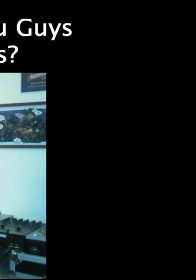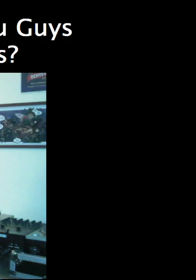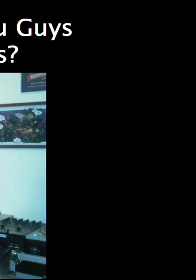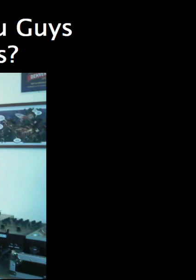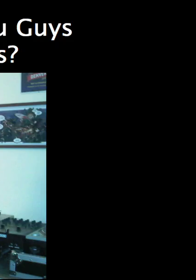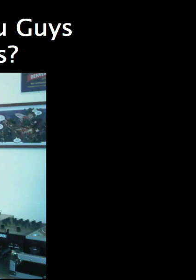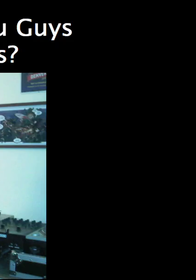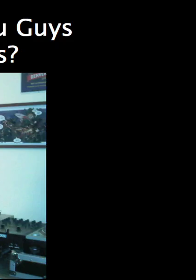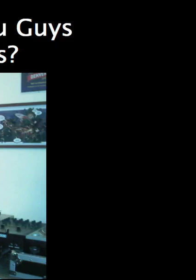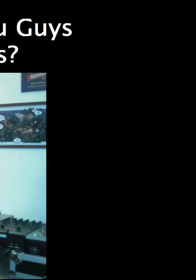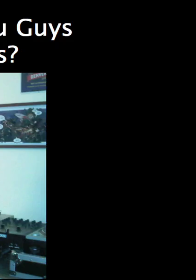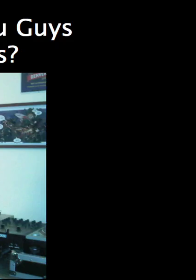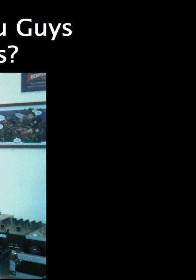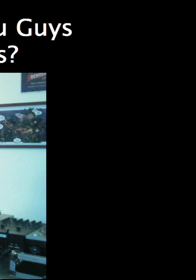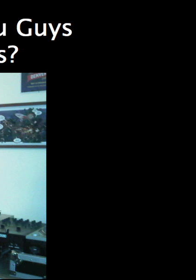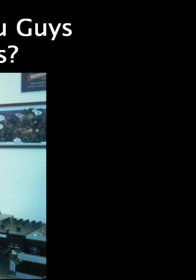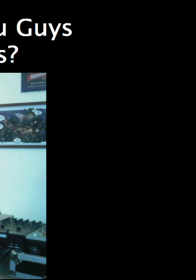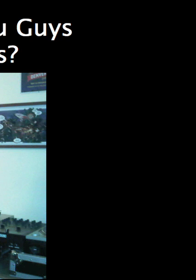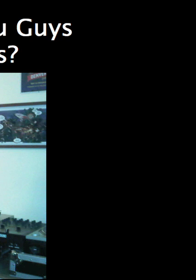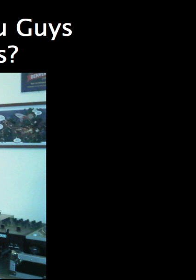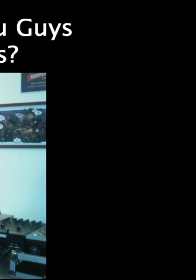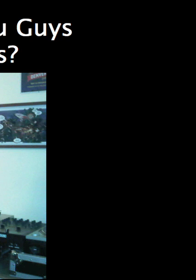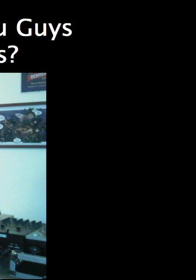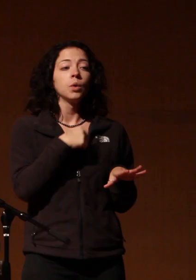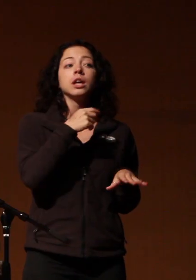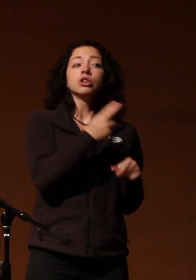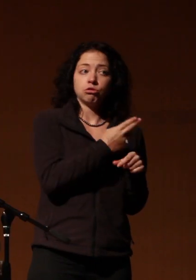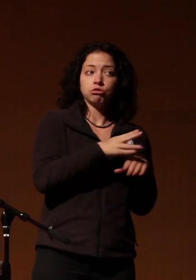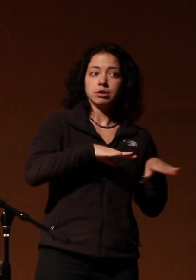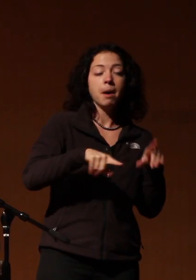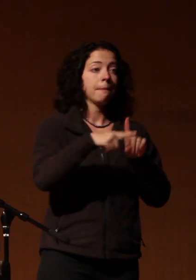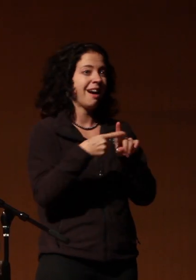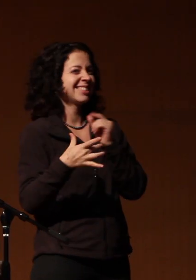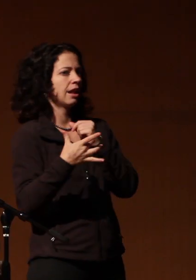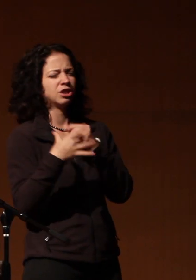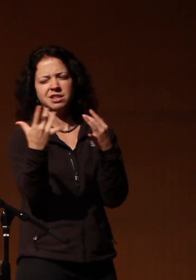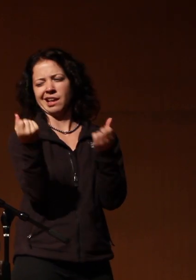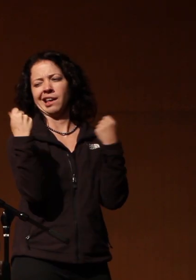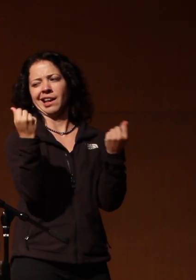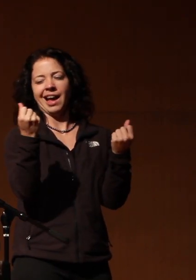old guys use turntables and I'll tell you why we don't only use turntables we also use the technology because